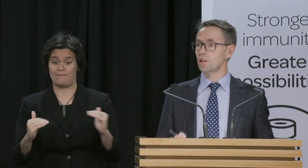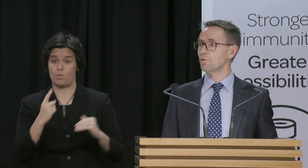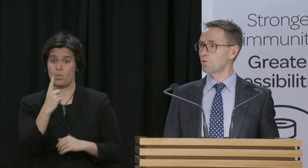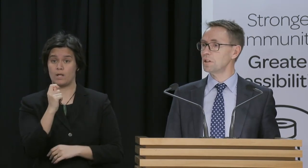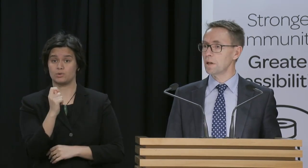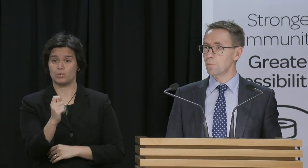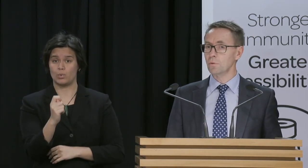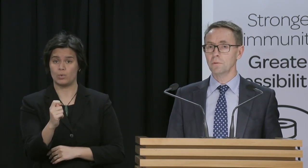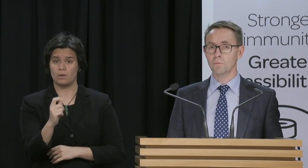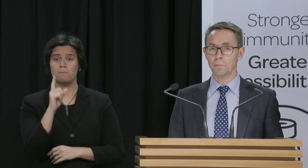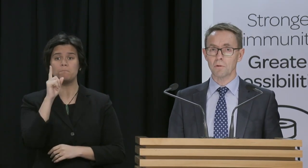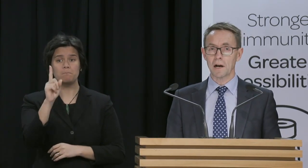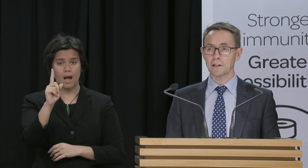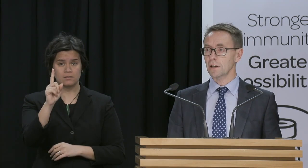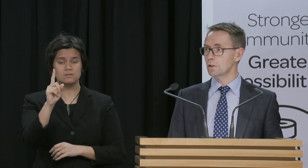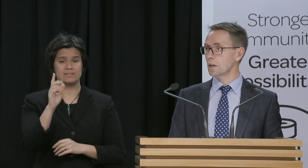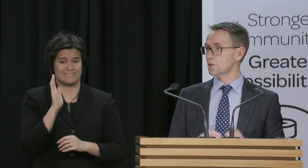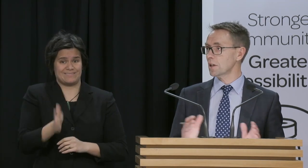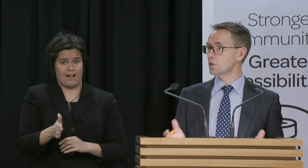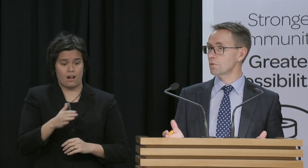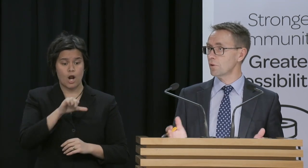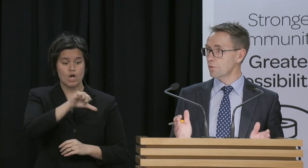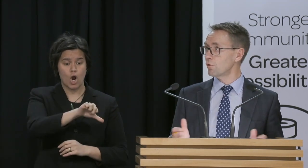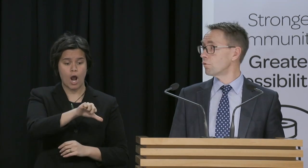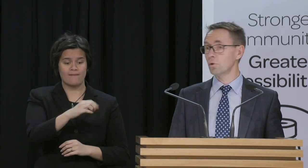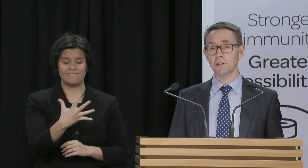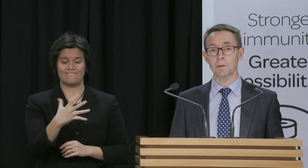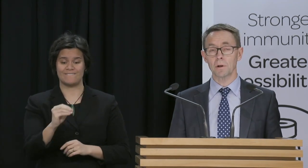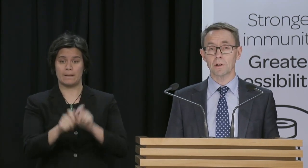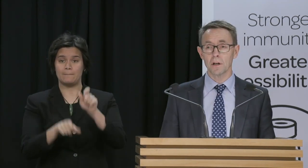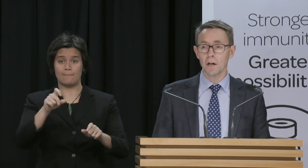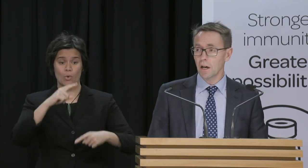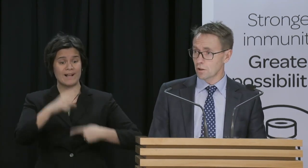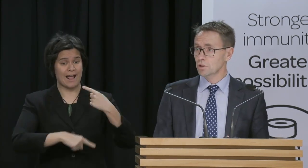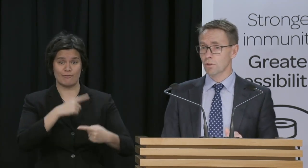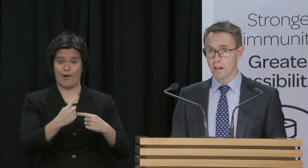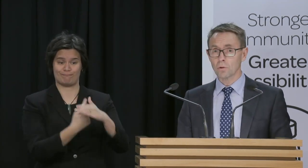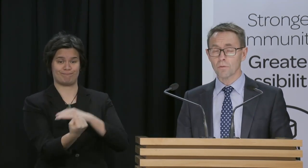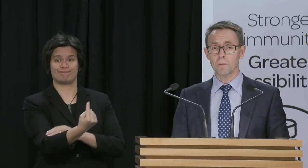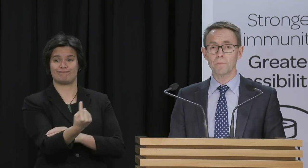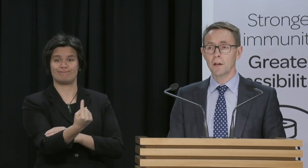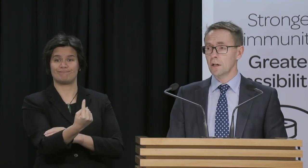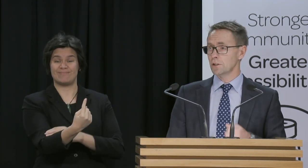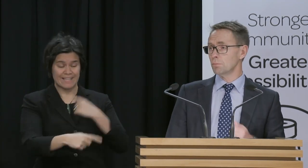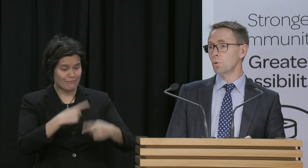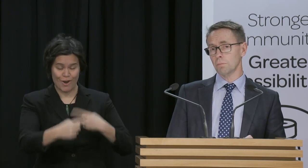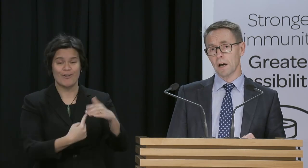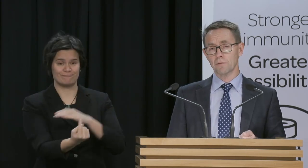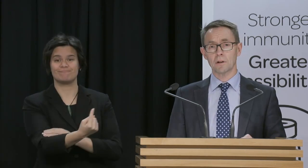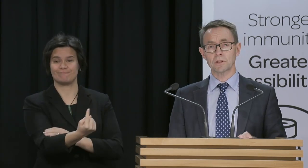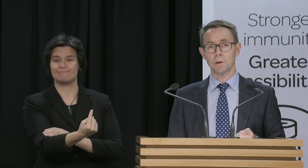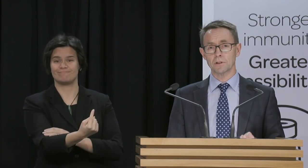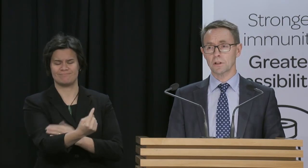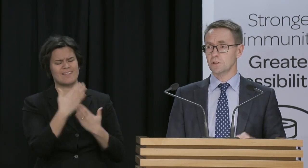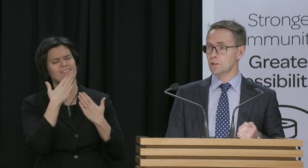over 950 people will be remaining in isolation for that full 14-day period. And I want to thank all of them. It's an important